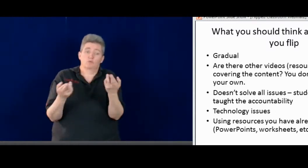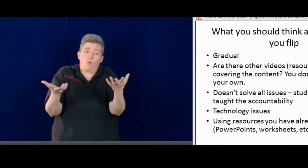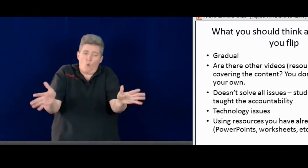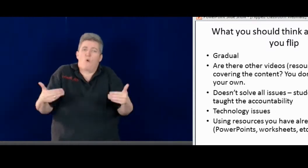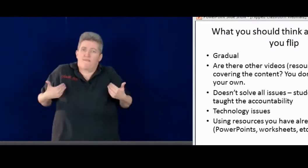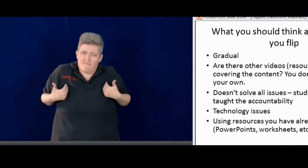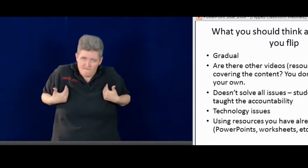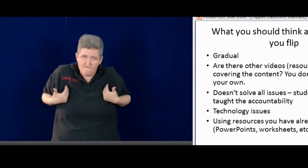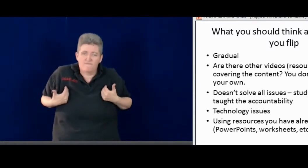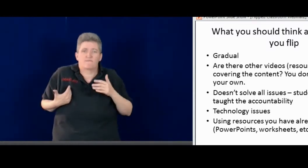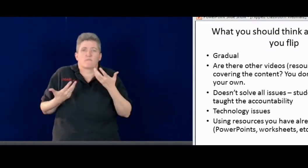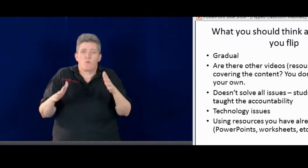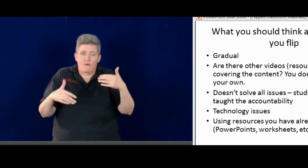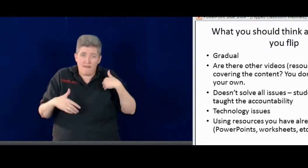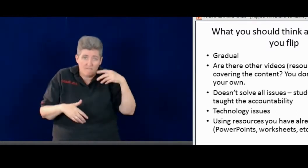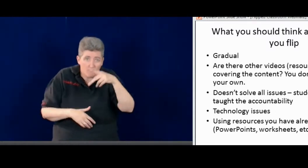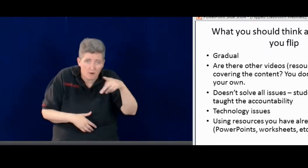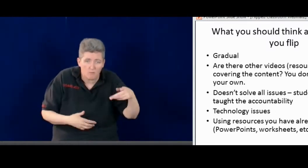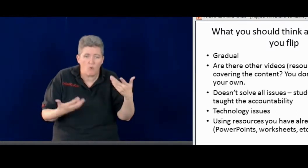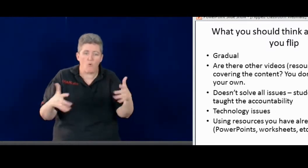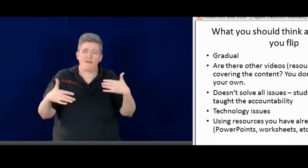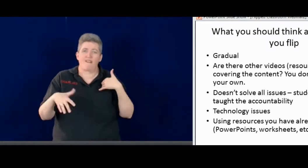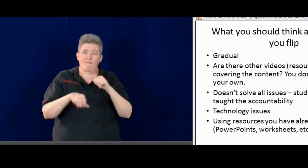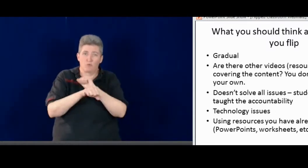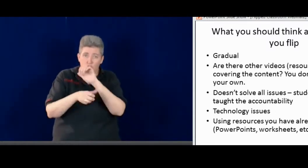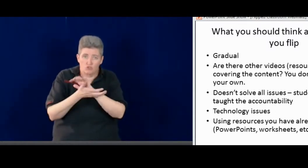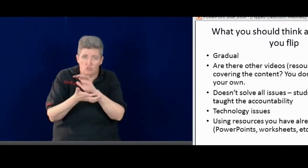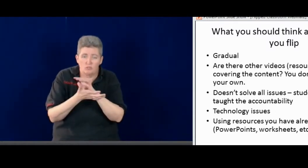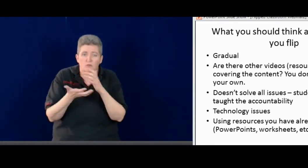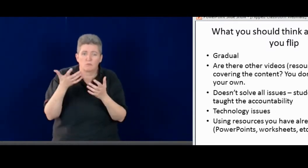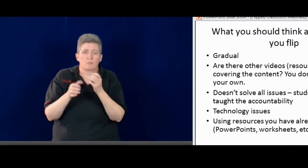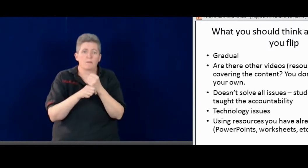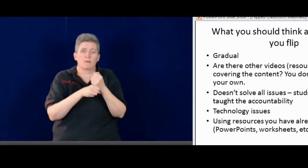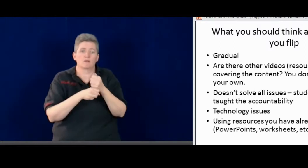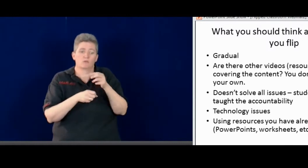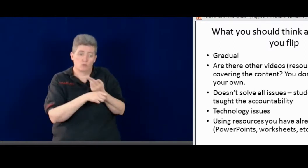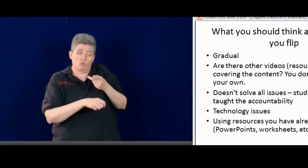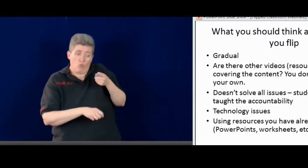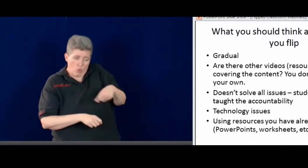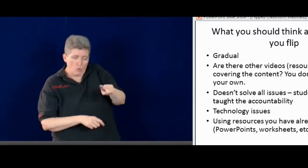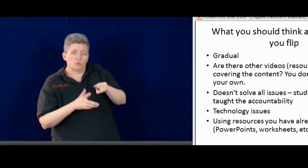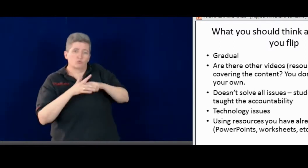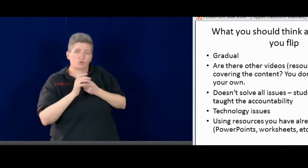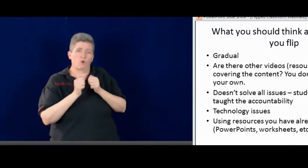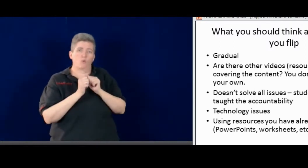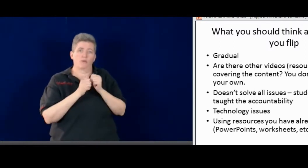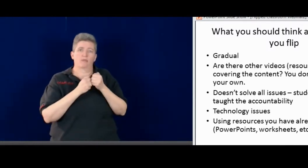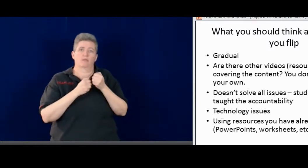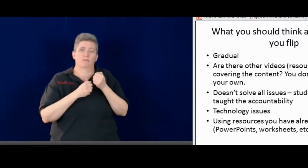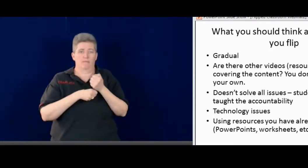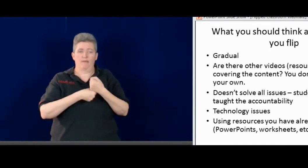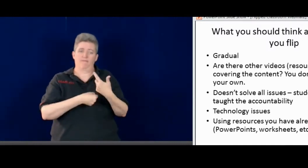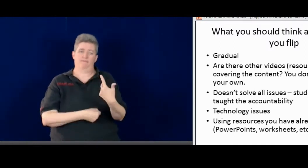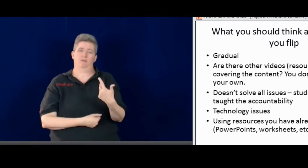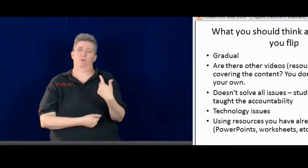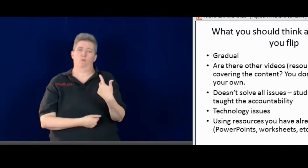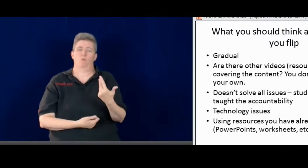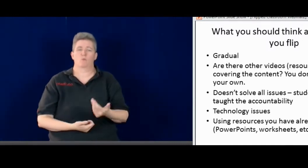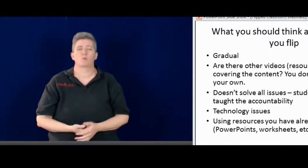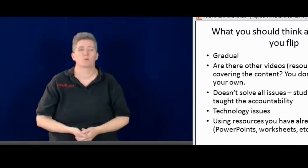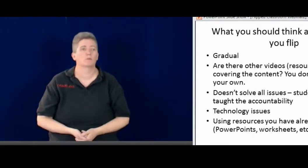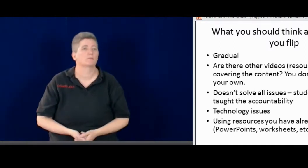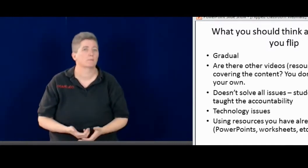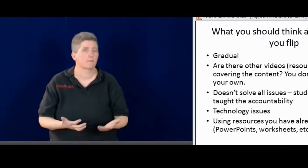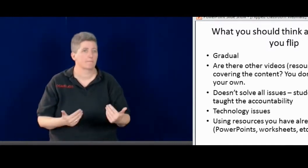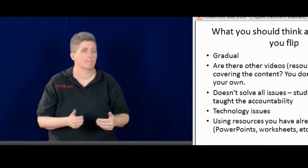And then also think about using the resources you already have. If you already have a PowerPoint, worksheets, use those to start with